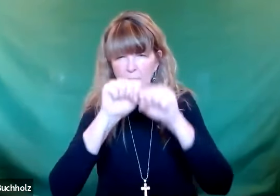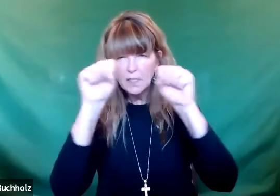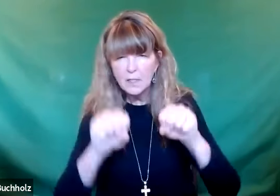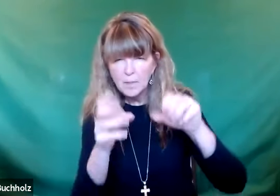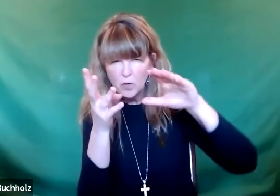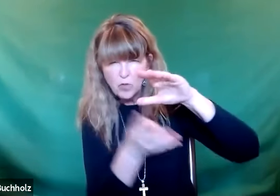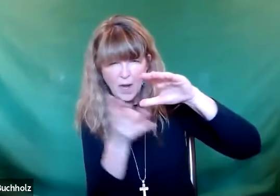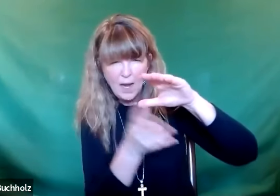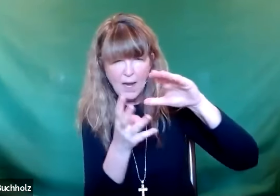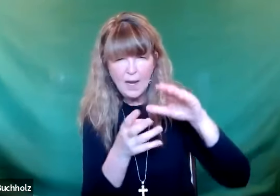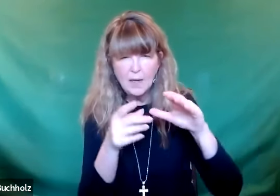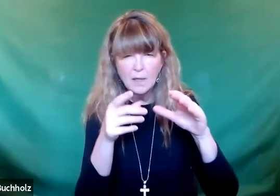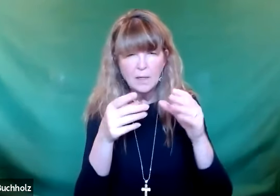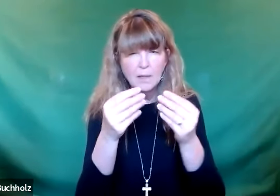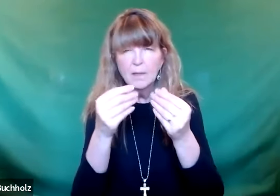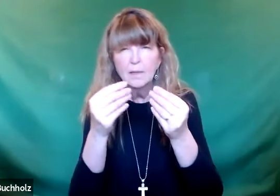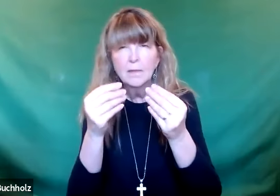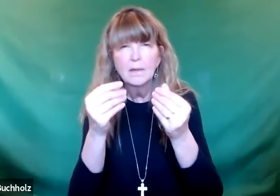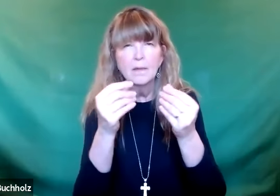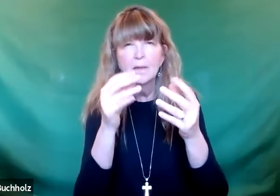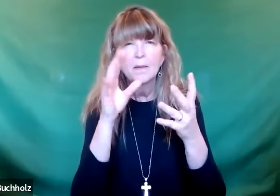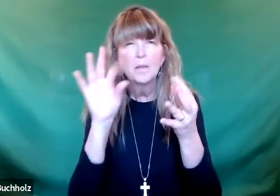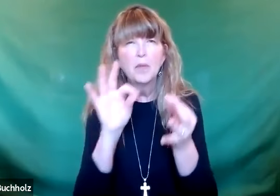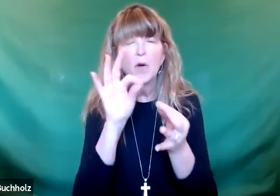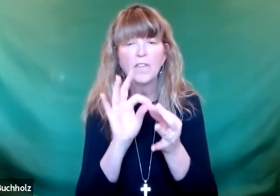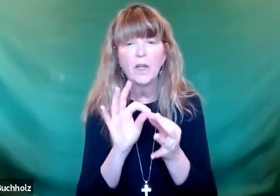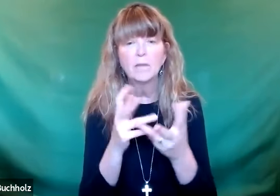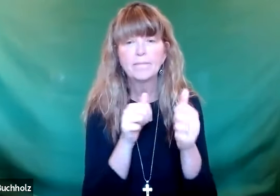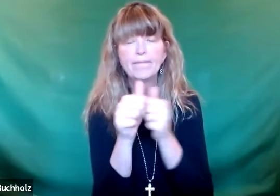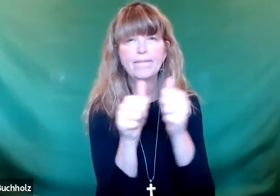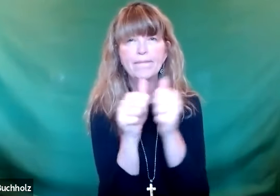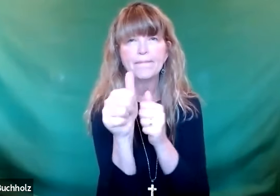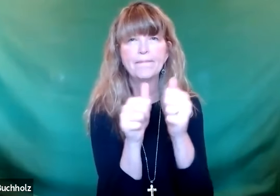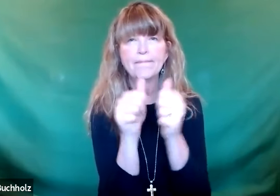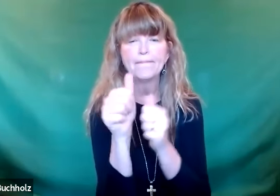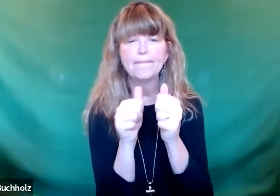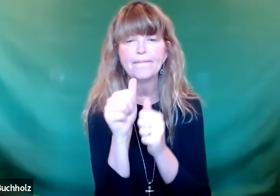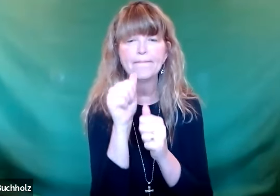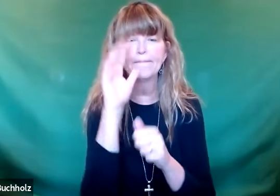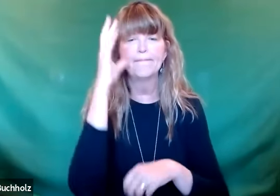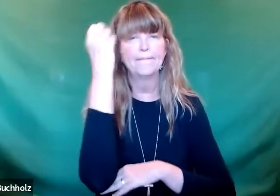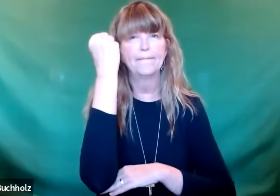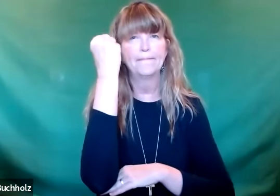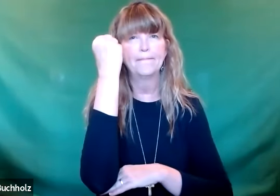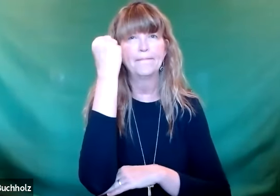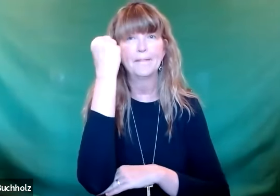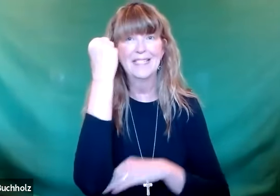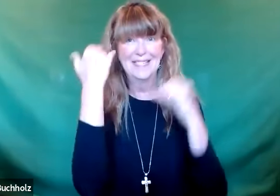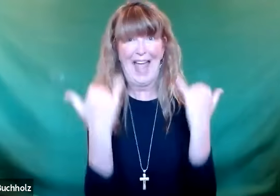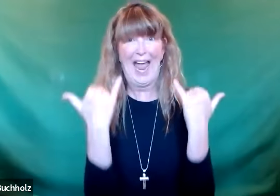So they make sure that they've got plenty of loam, lots of irrigation, all the fertilizer they need, and then they get into competition to set